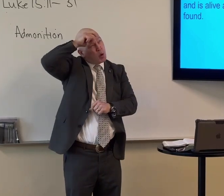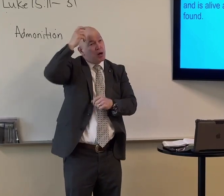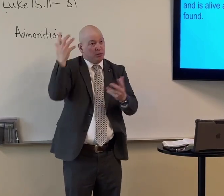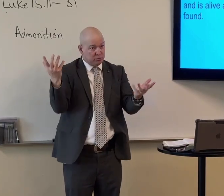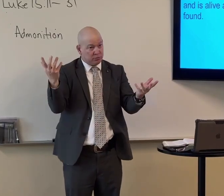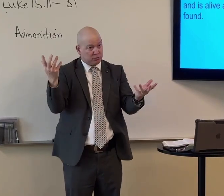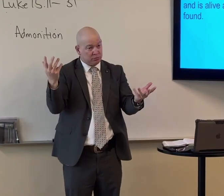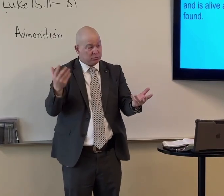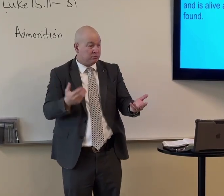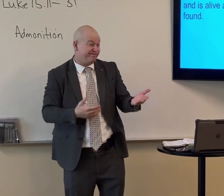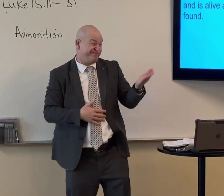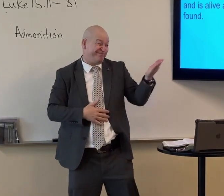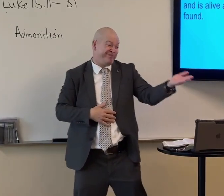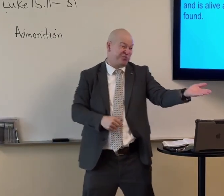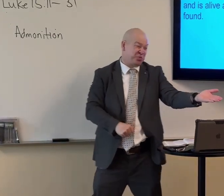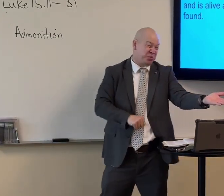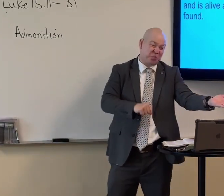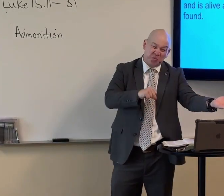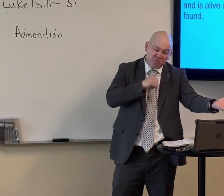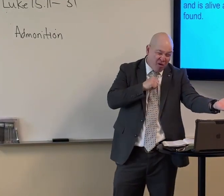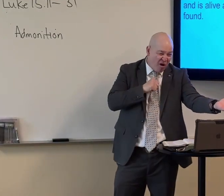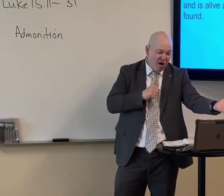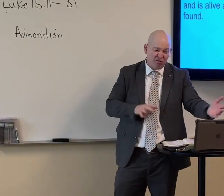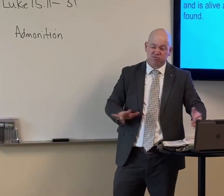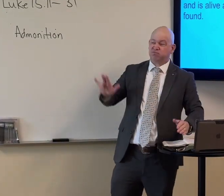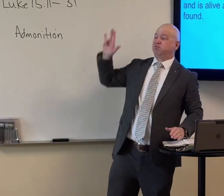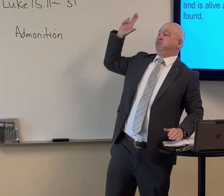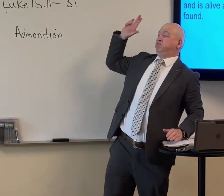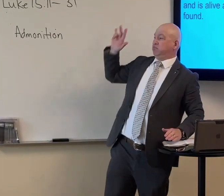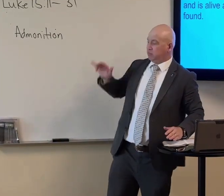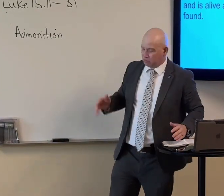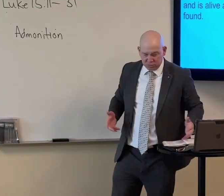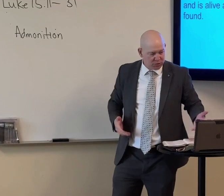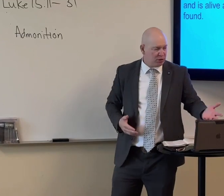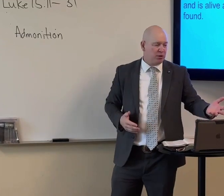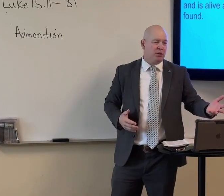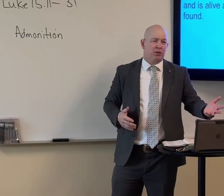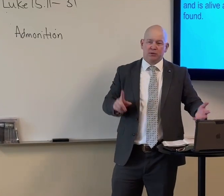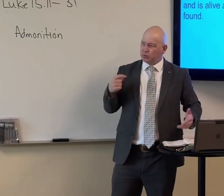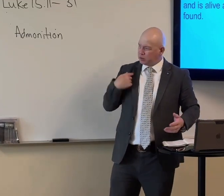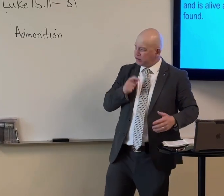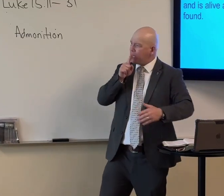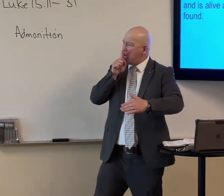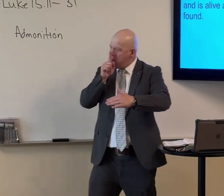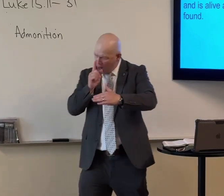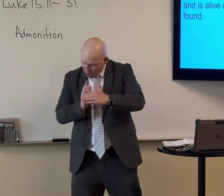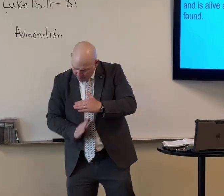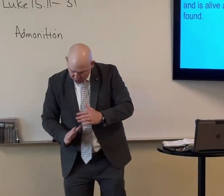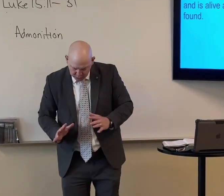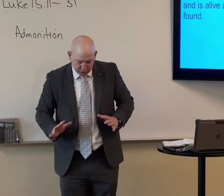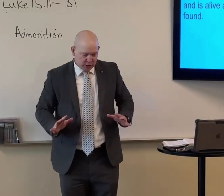We need to have more wisdom. And offer all we have to God. And this older one. Who thought he was. So righteous.